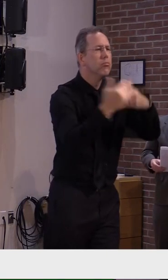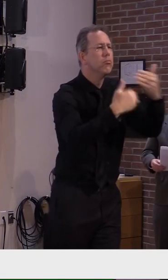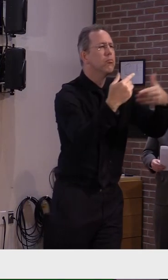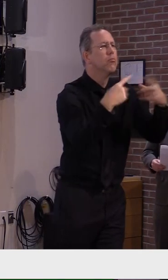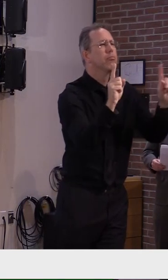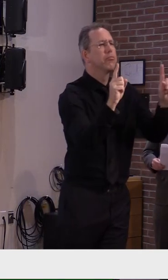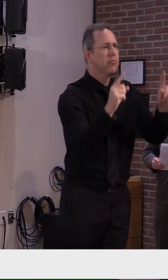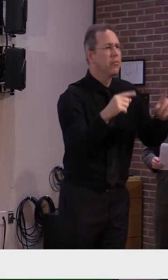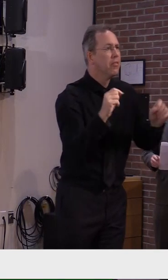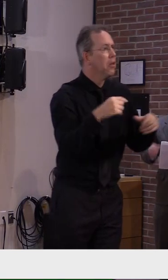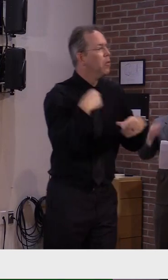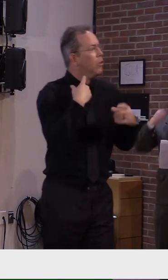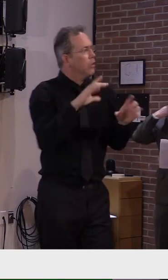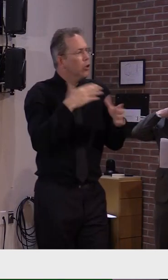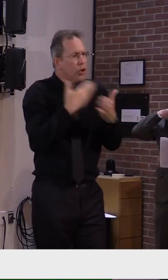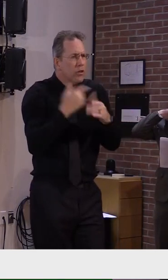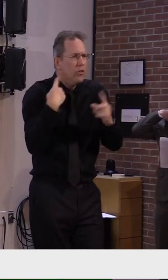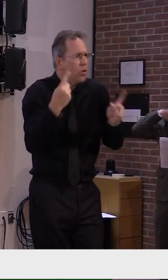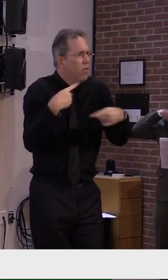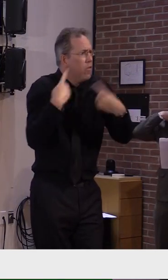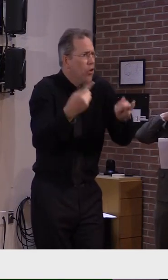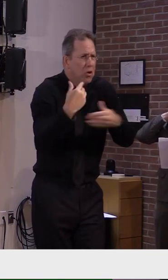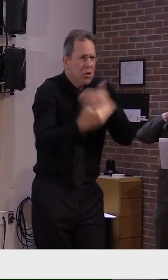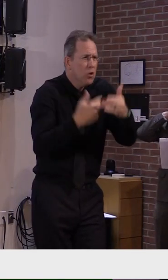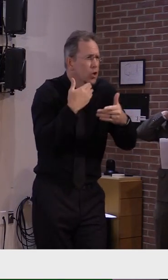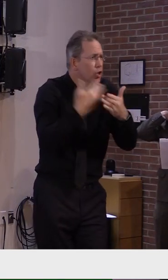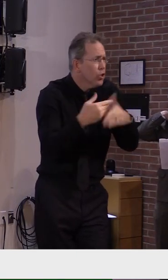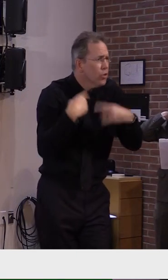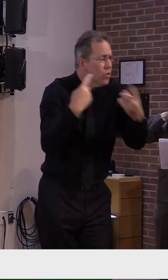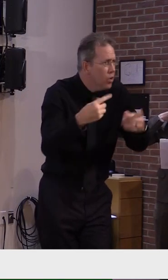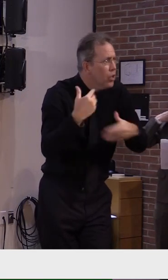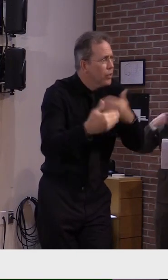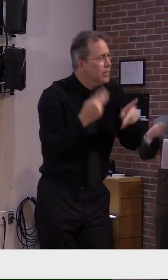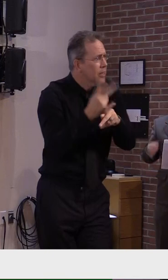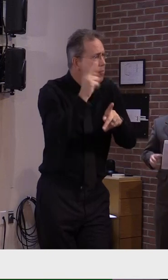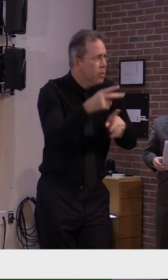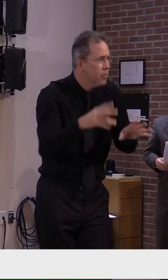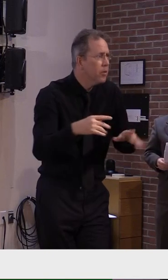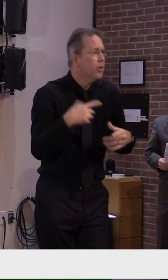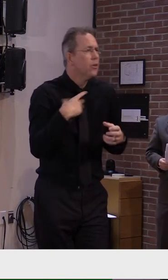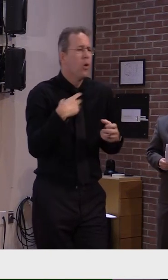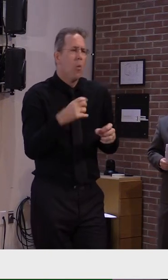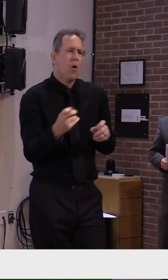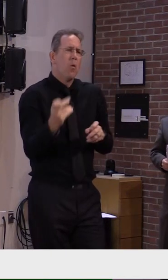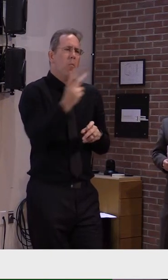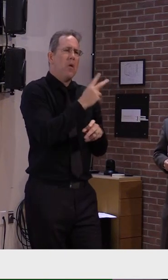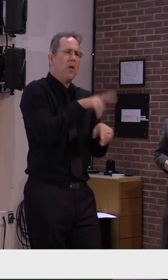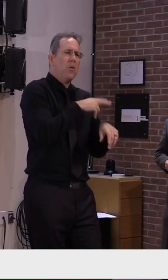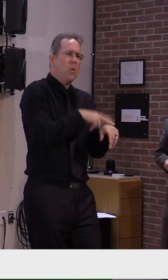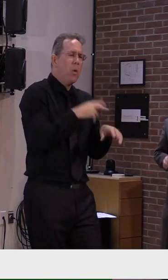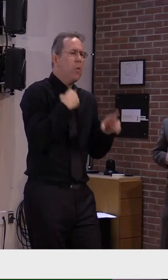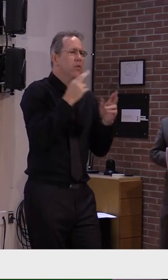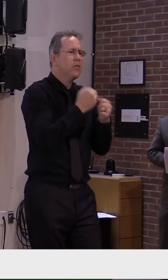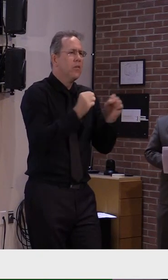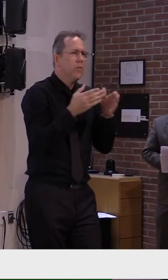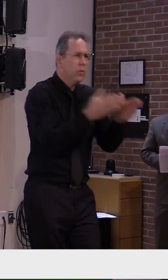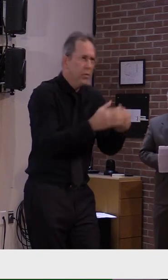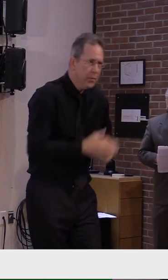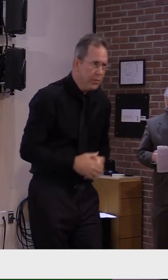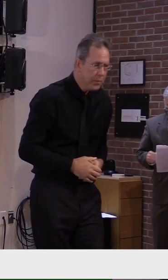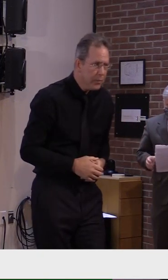And once we do, we'll get back to where we were. And safely roll back these latest restrictions.